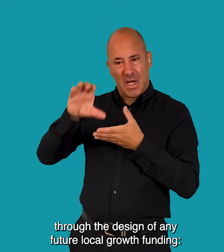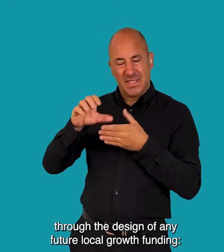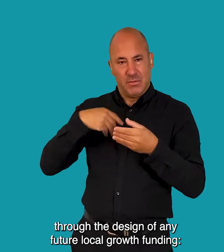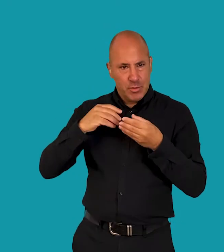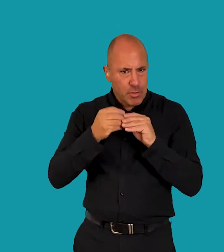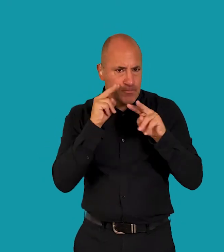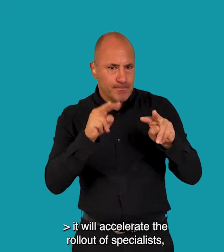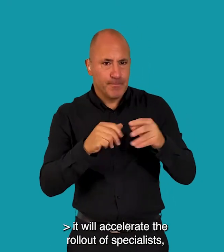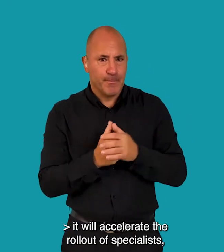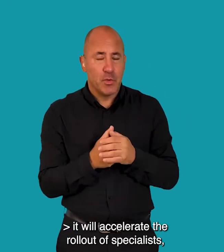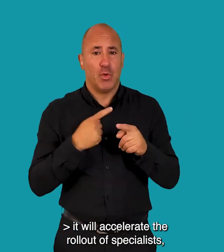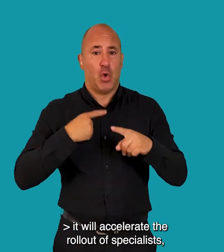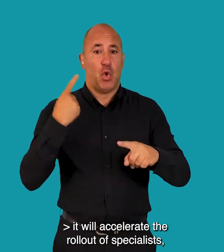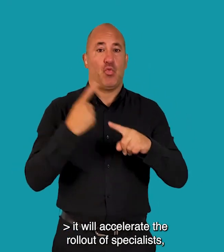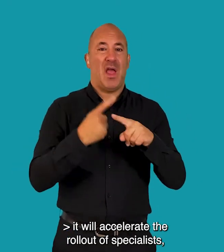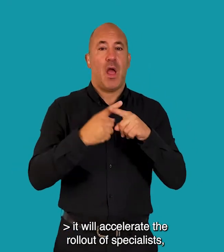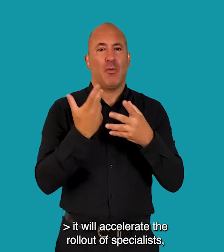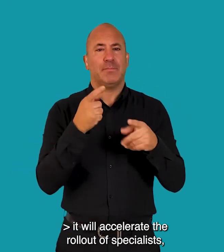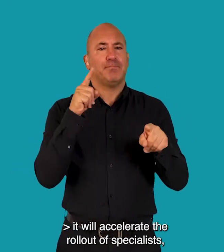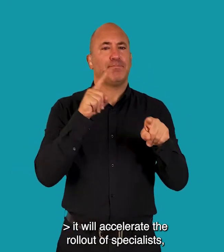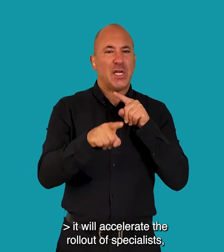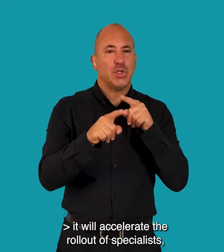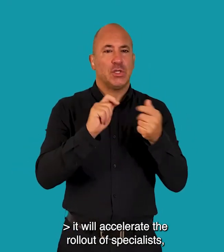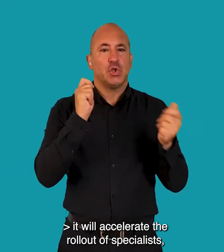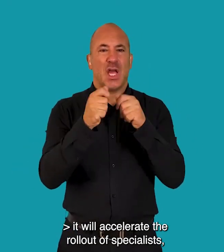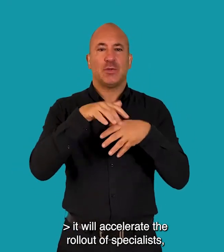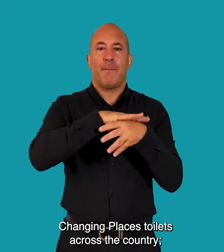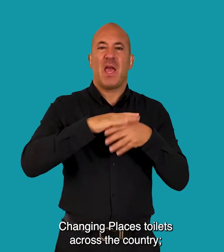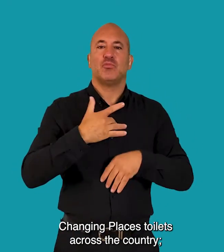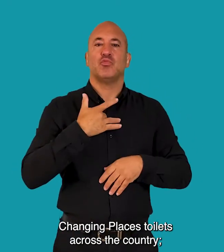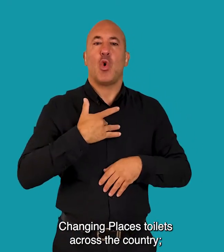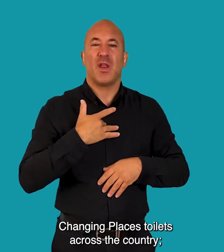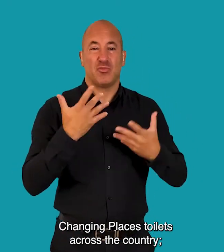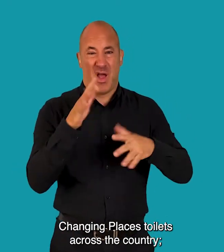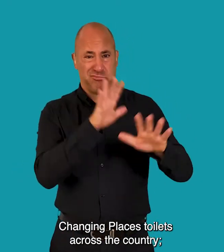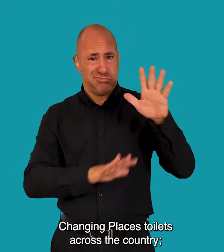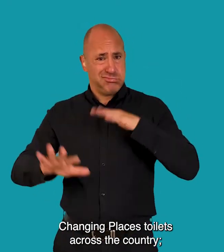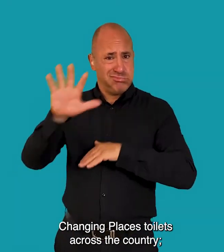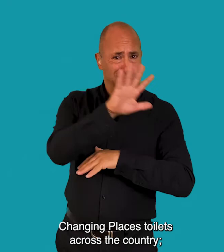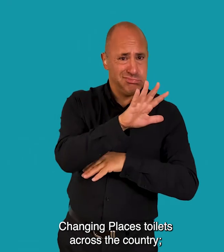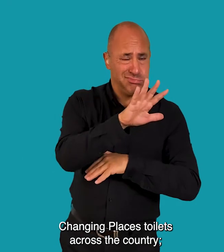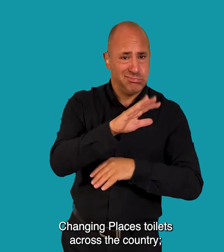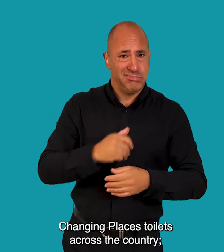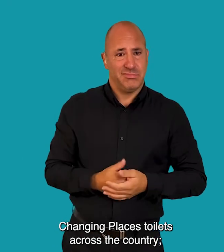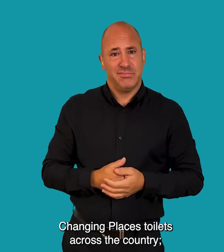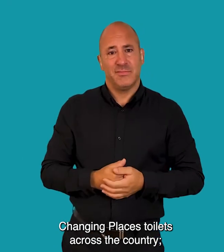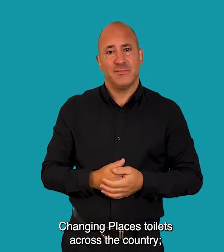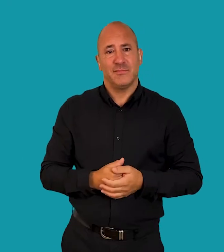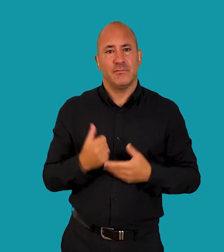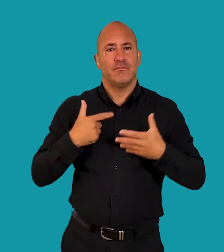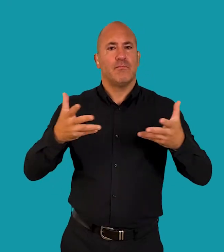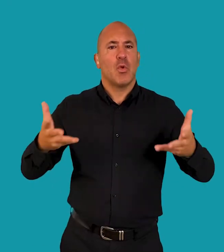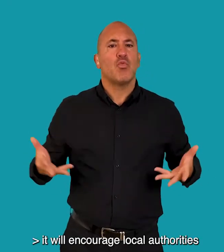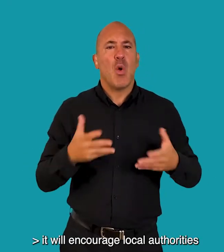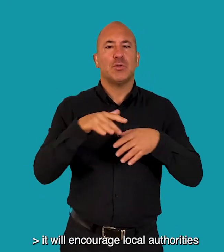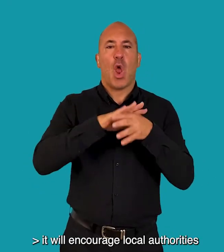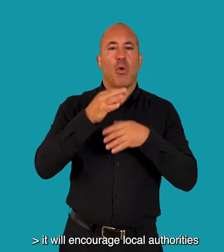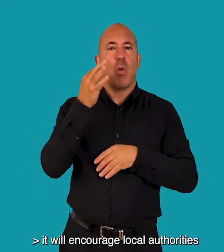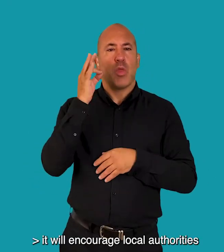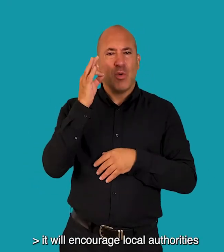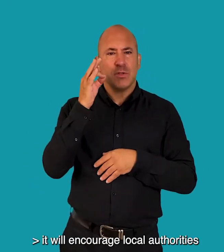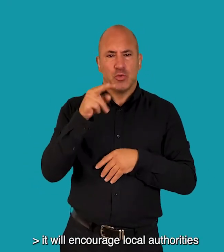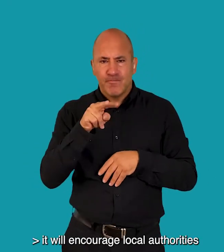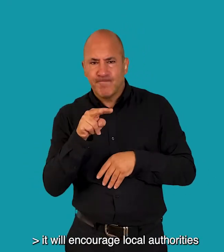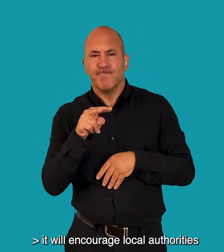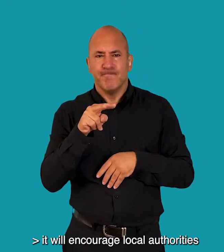funding It will accelerate the rollout of specialist changing places toilets across the country And it will